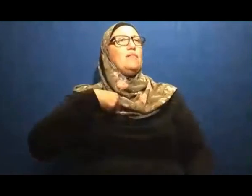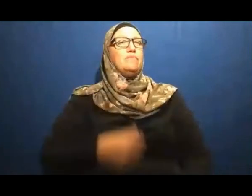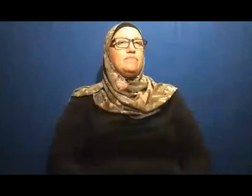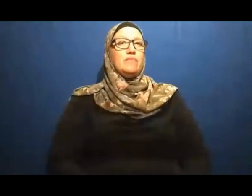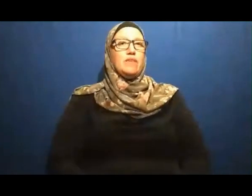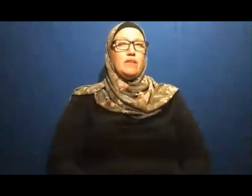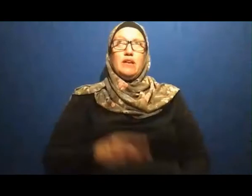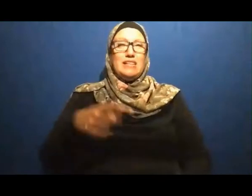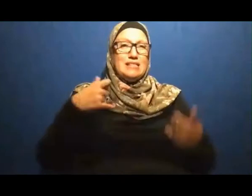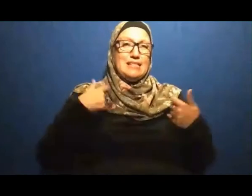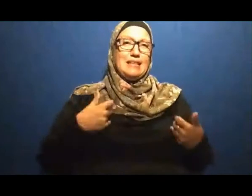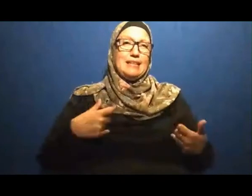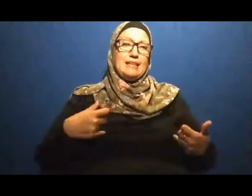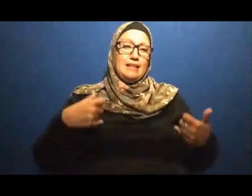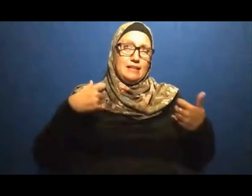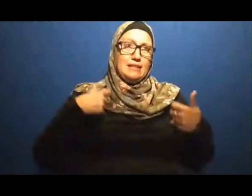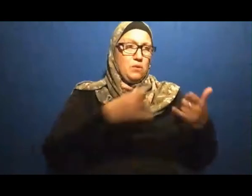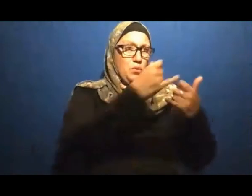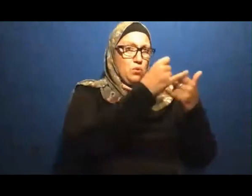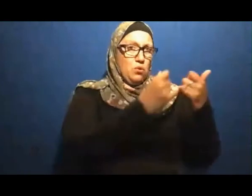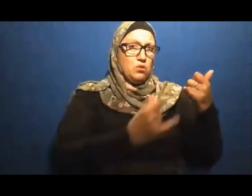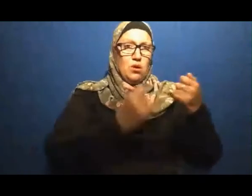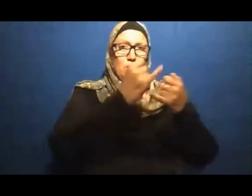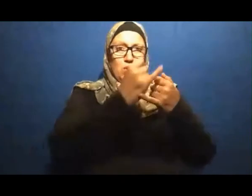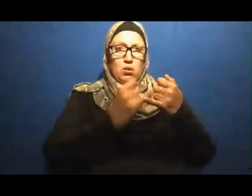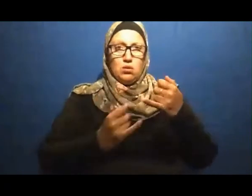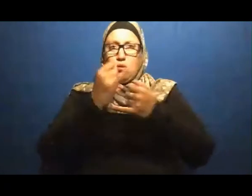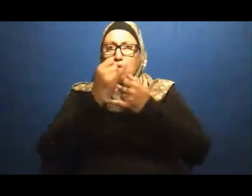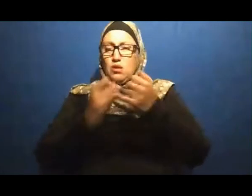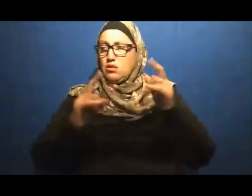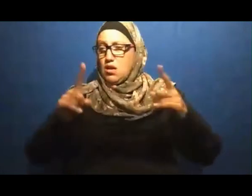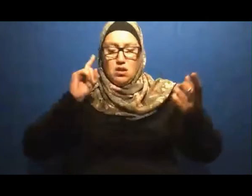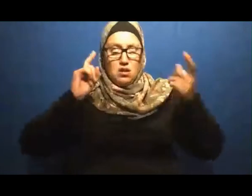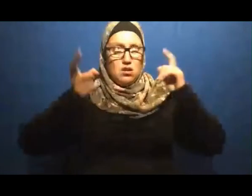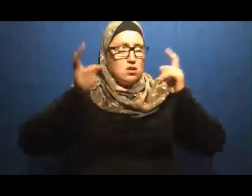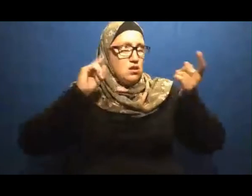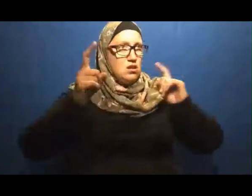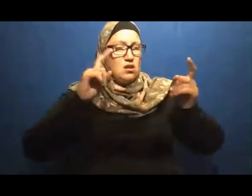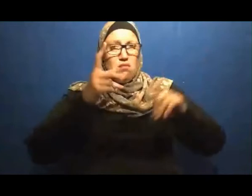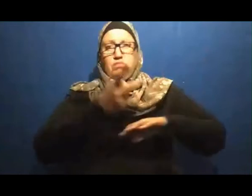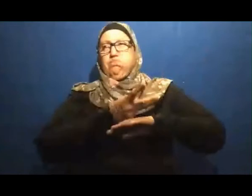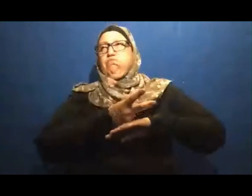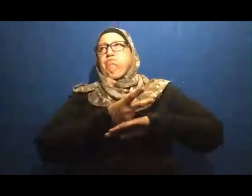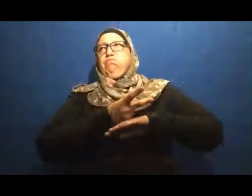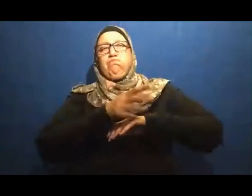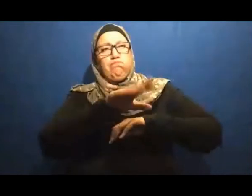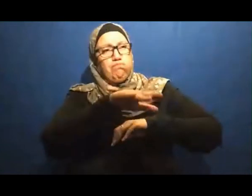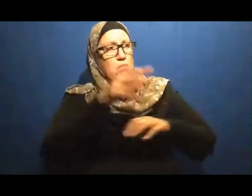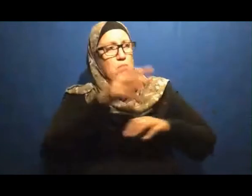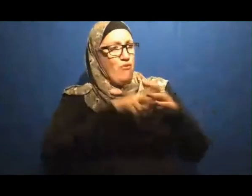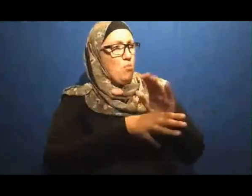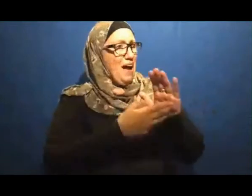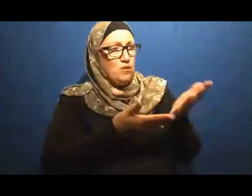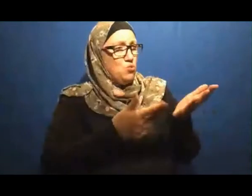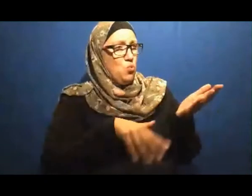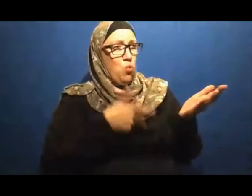Started Getting worried People were Coming And say Ya Rasulullah Don't you want To take any Medication Says